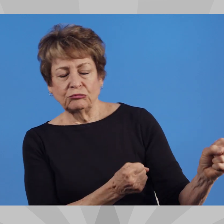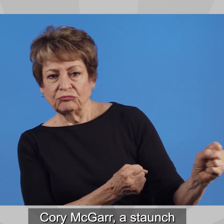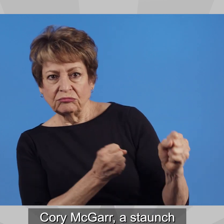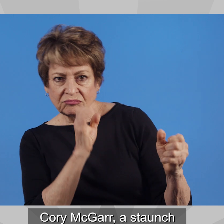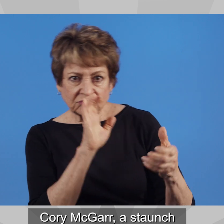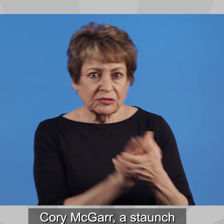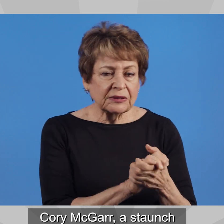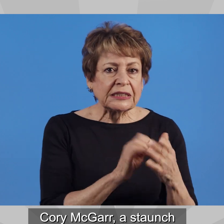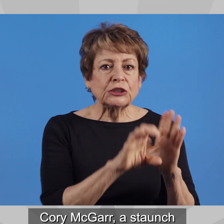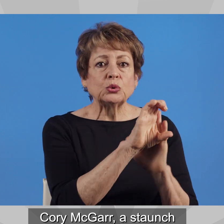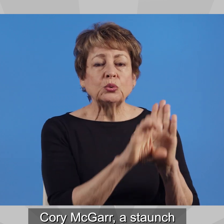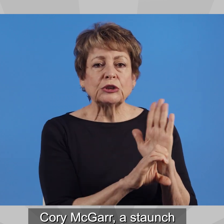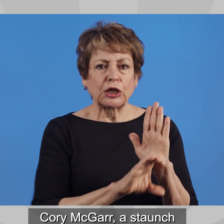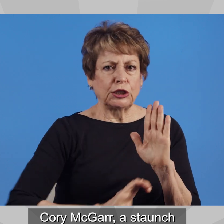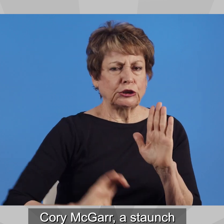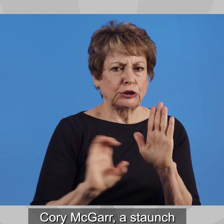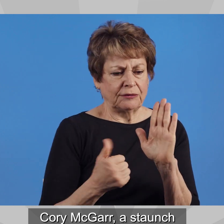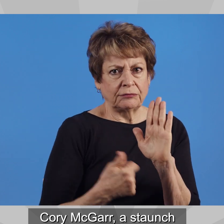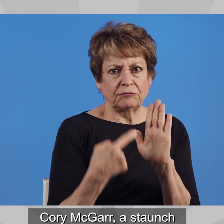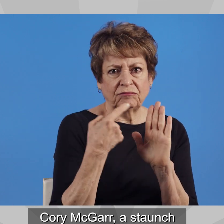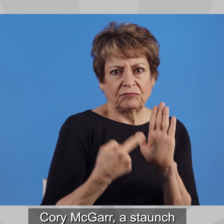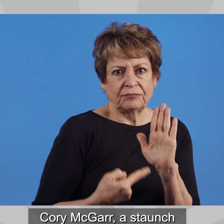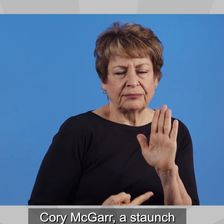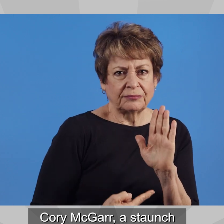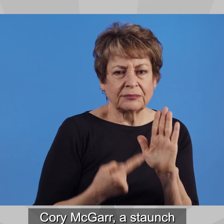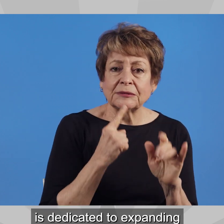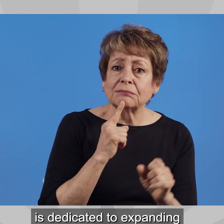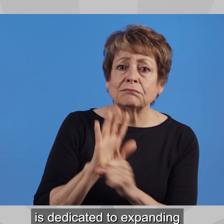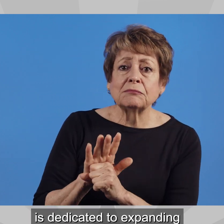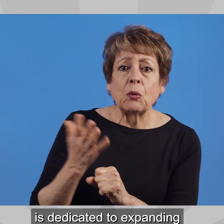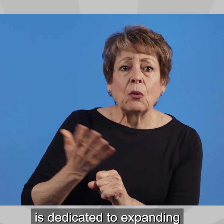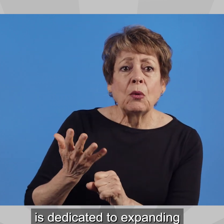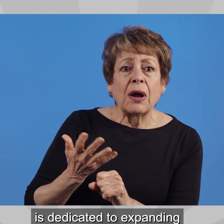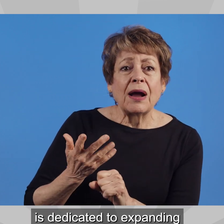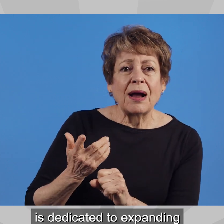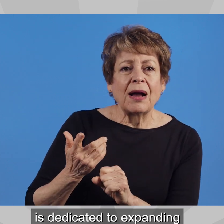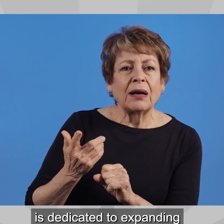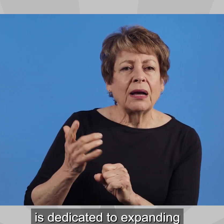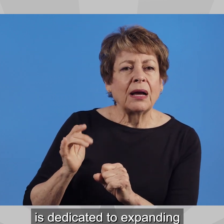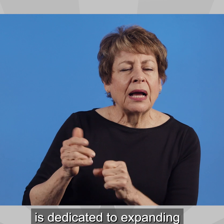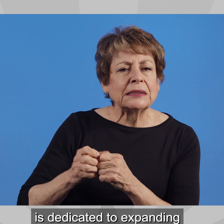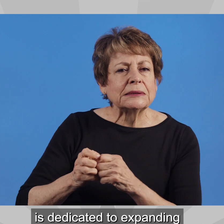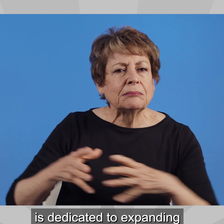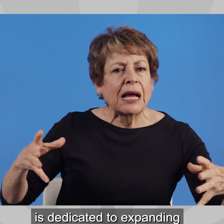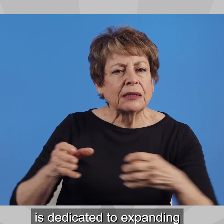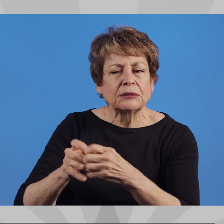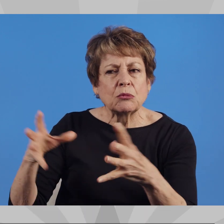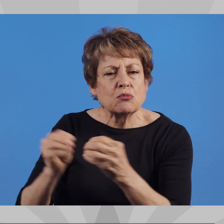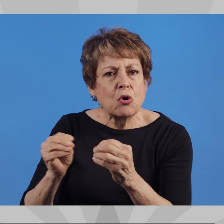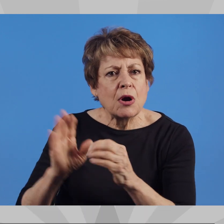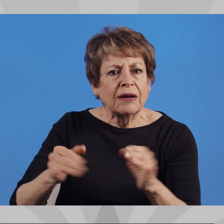Corey McGarr A staunch constitutional conservative is dedicated to expanding individual liberties